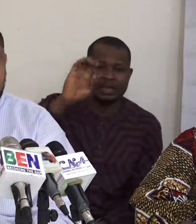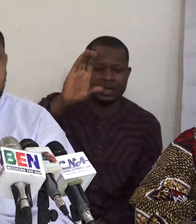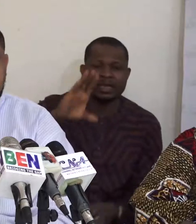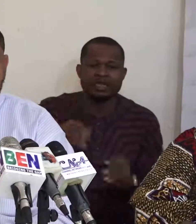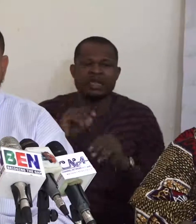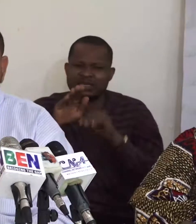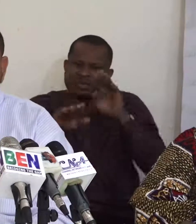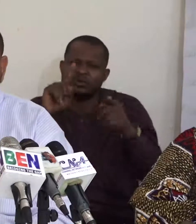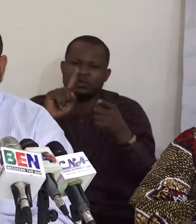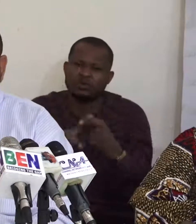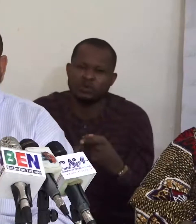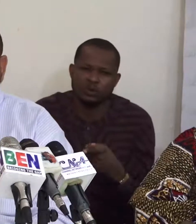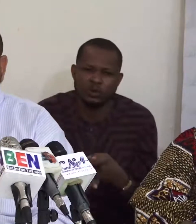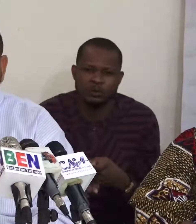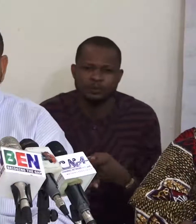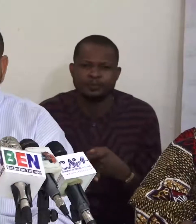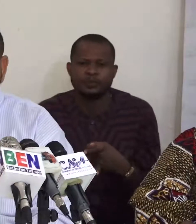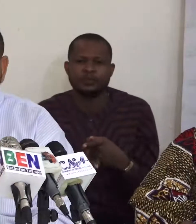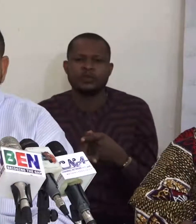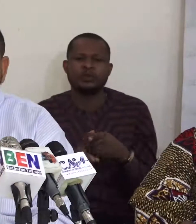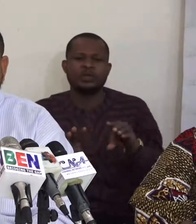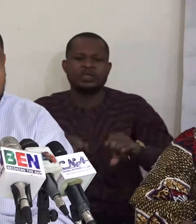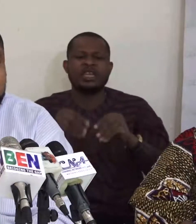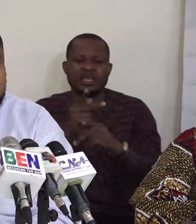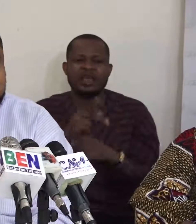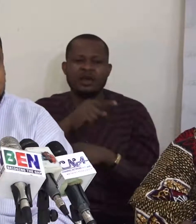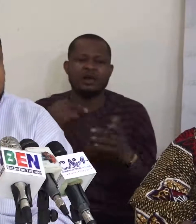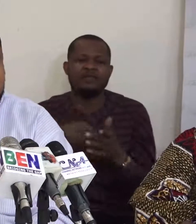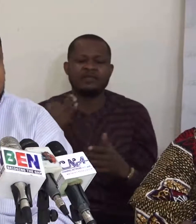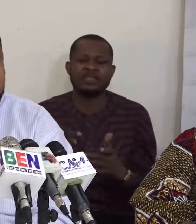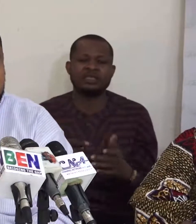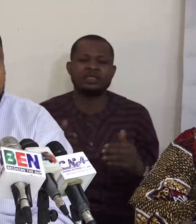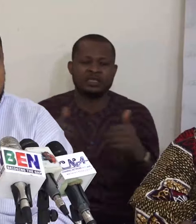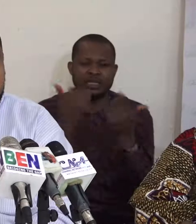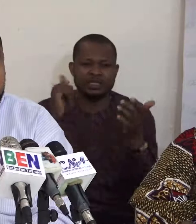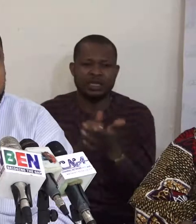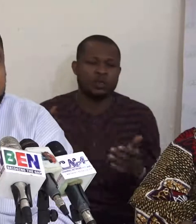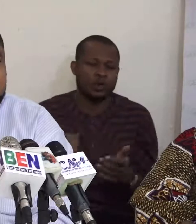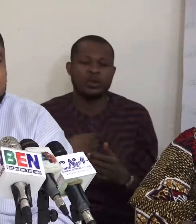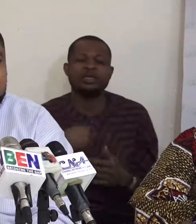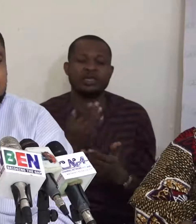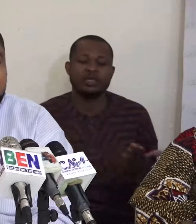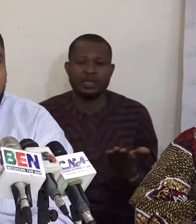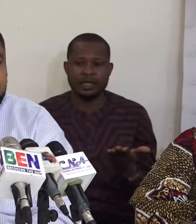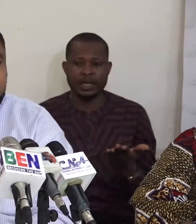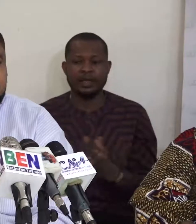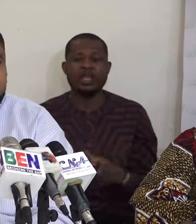address, you know, some of the challenges that have been identified in the four weeks observation